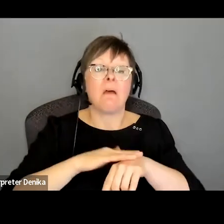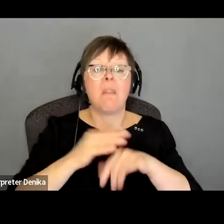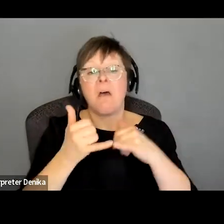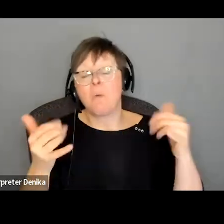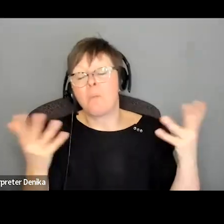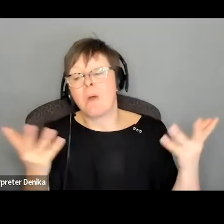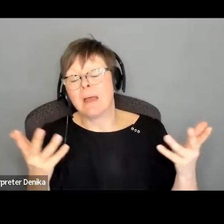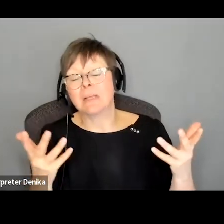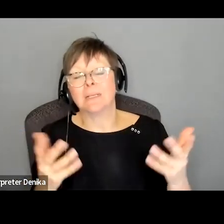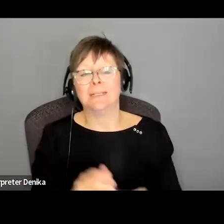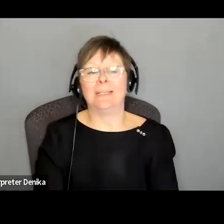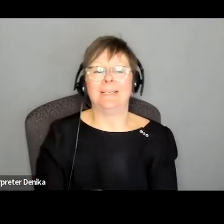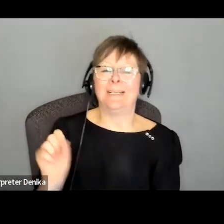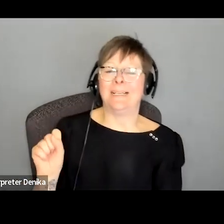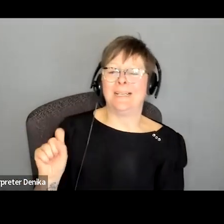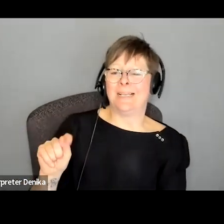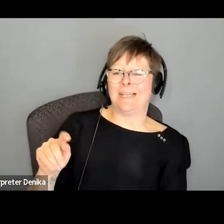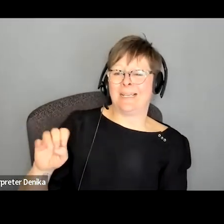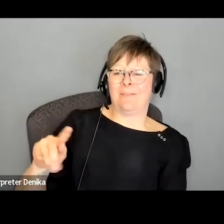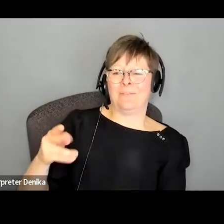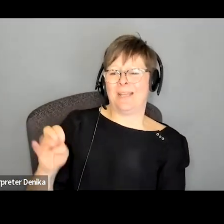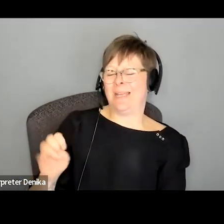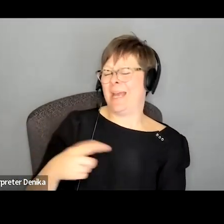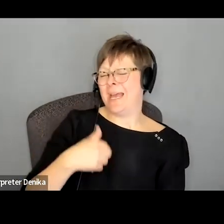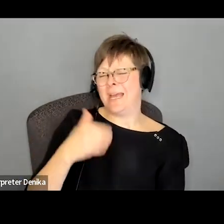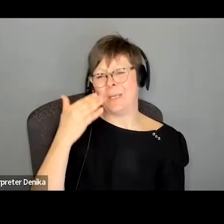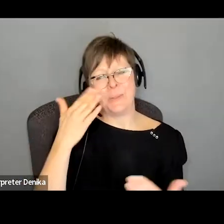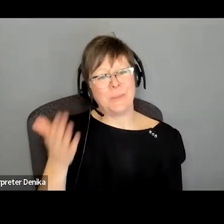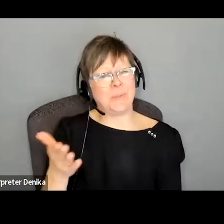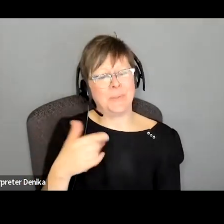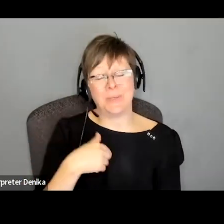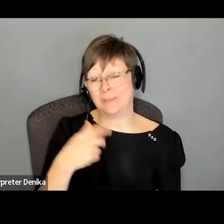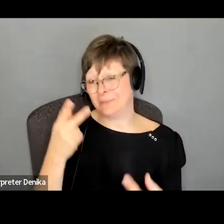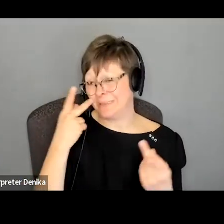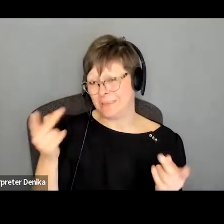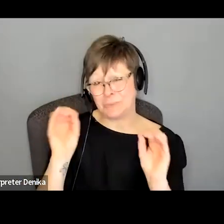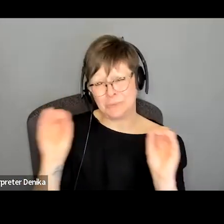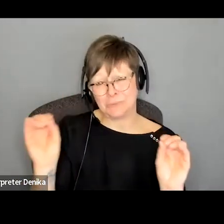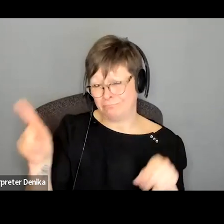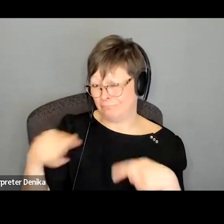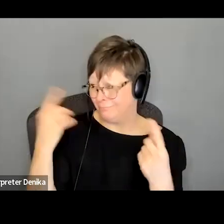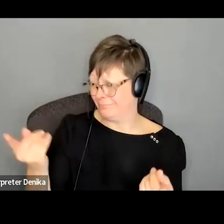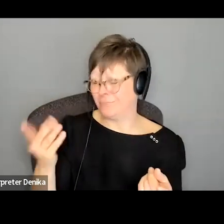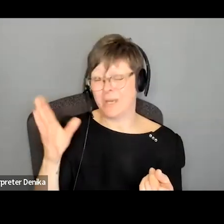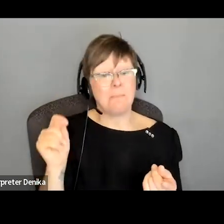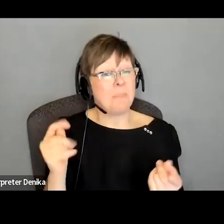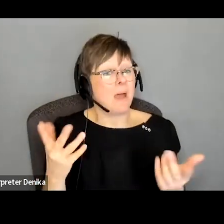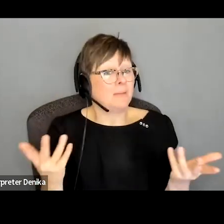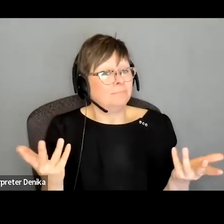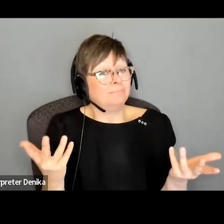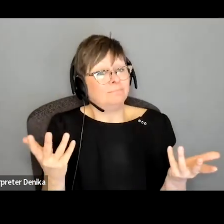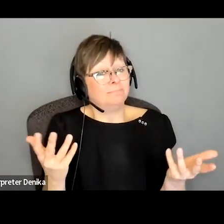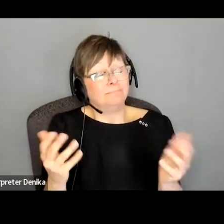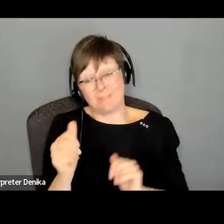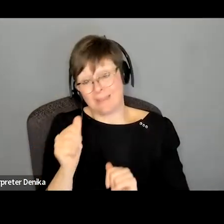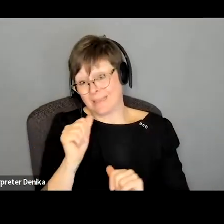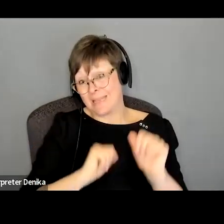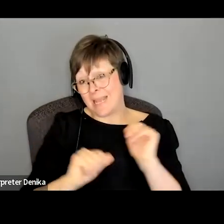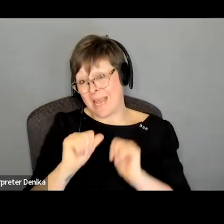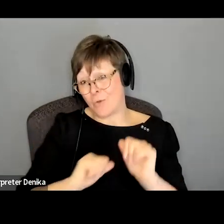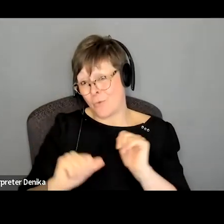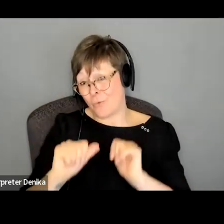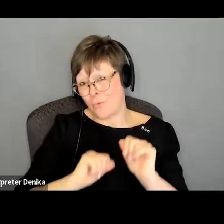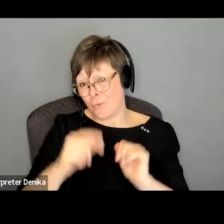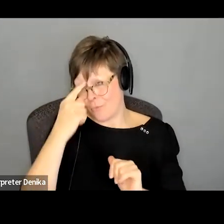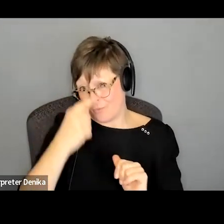i haven't i don't know i haven't seen that at all for theater but again you know there hasn't been as much theater for me with